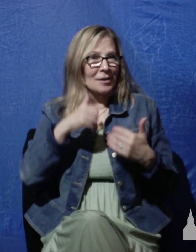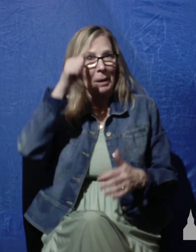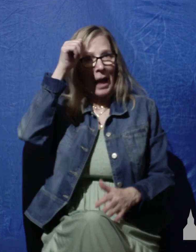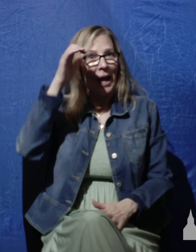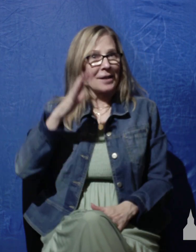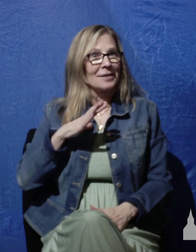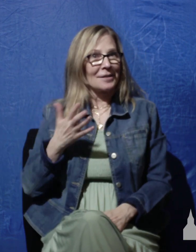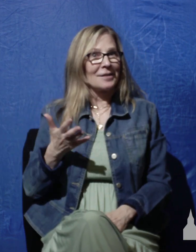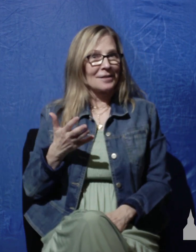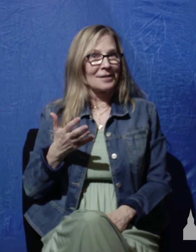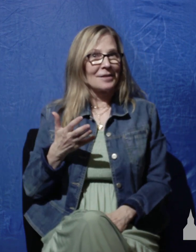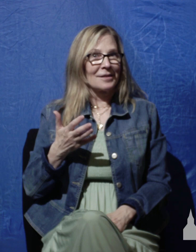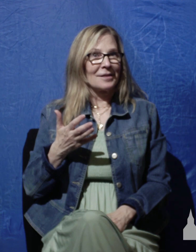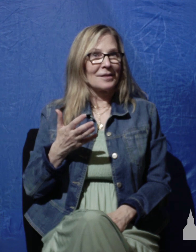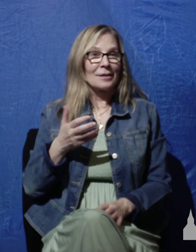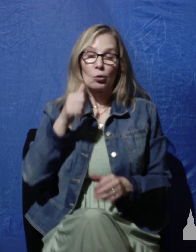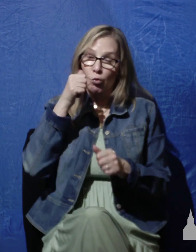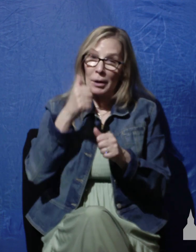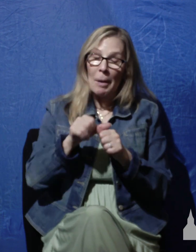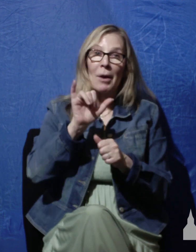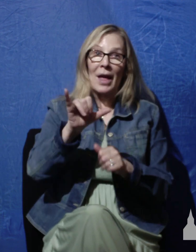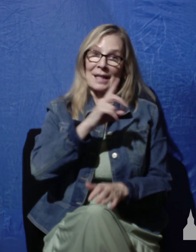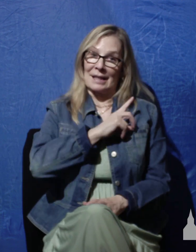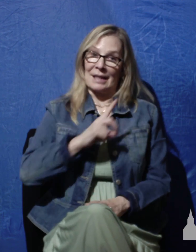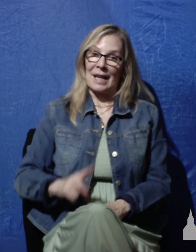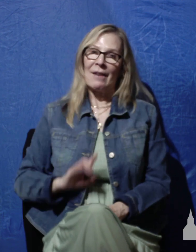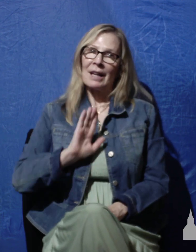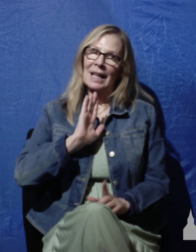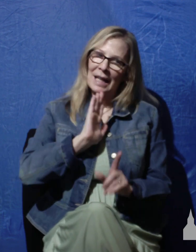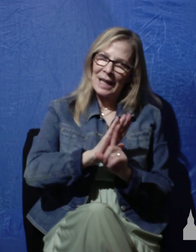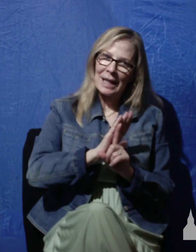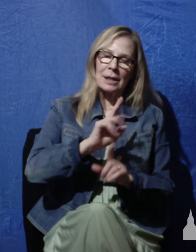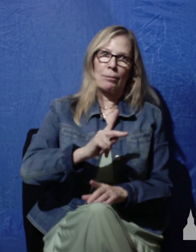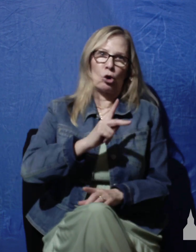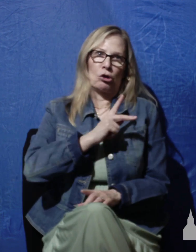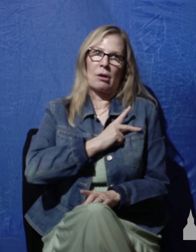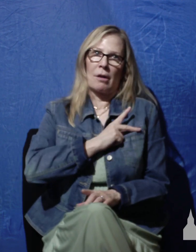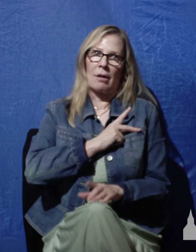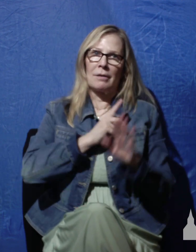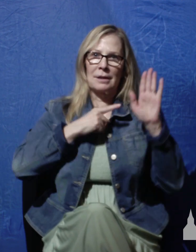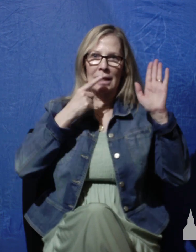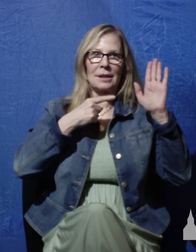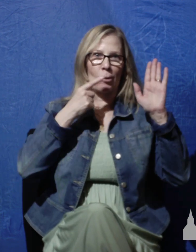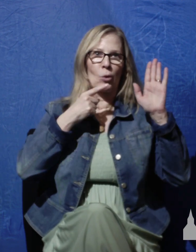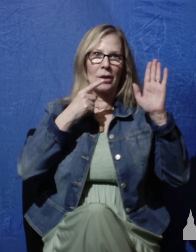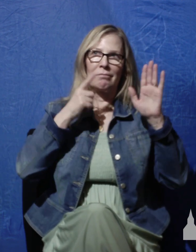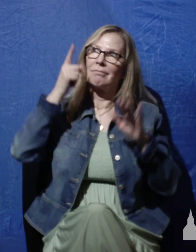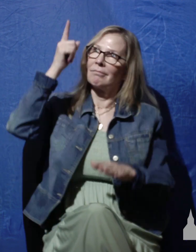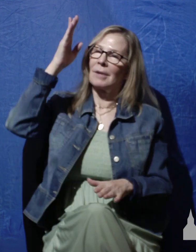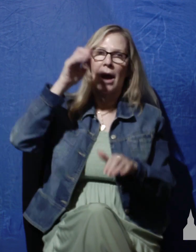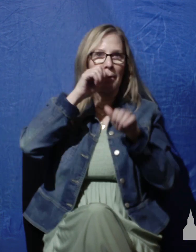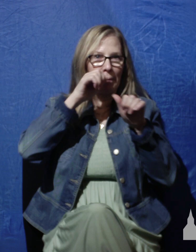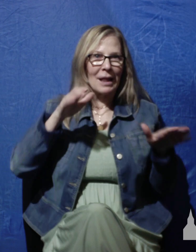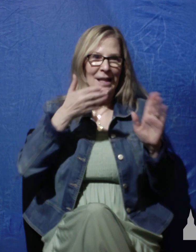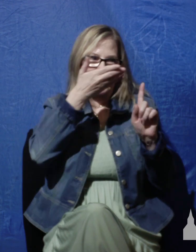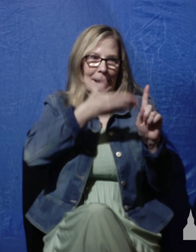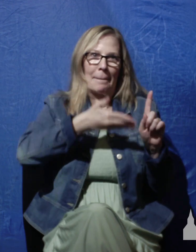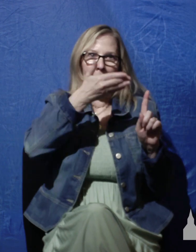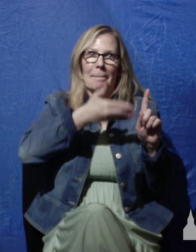now remember this is David's personal testimony of how God had blessed him and